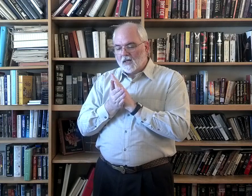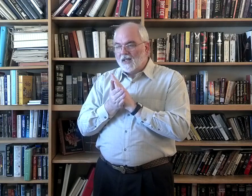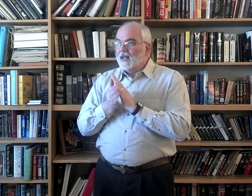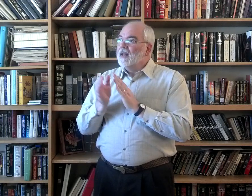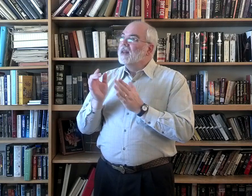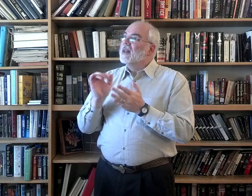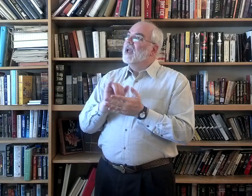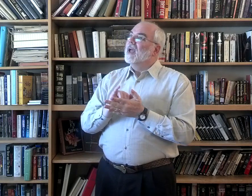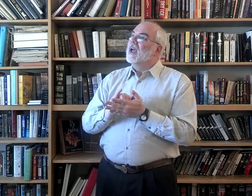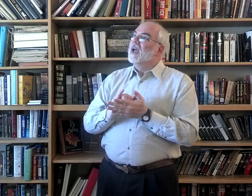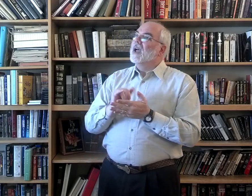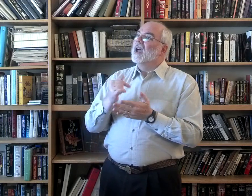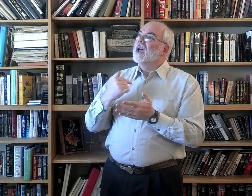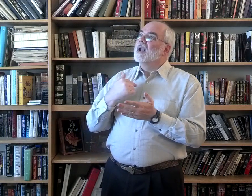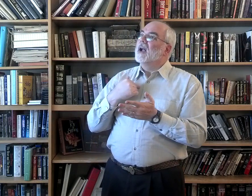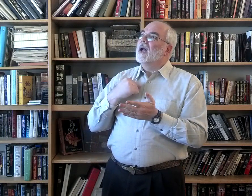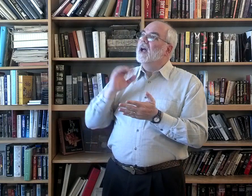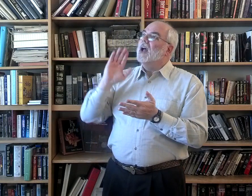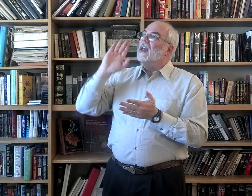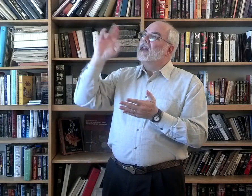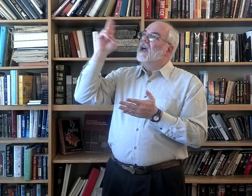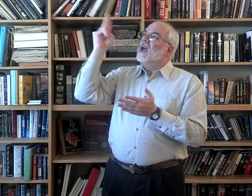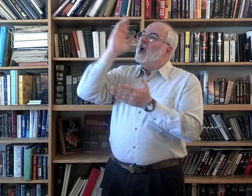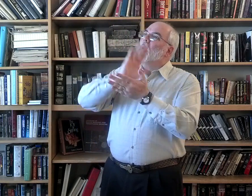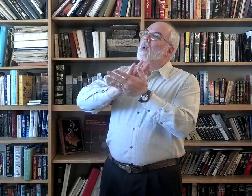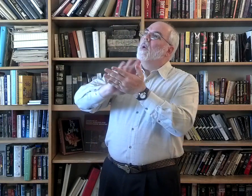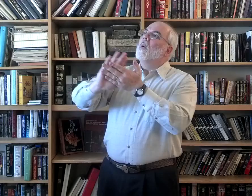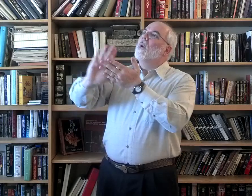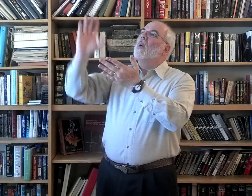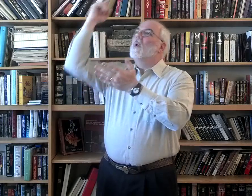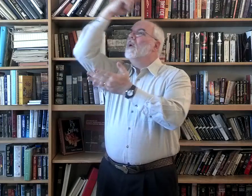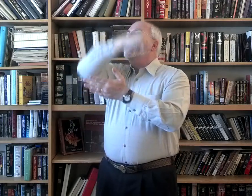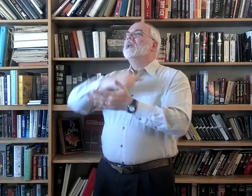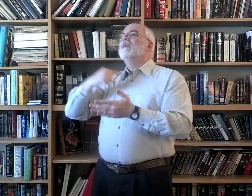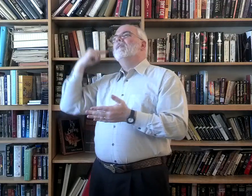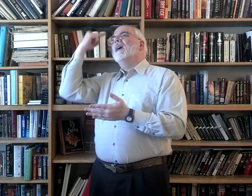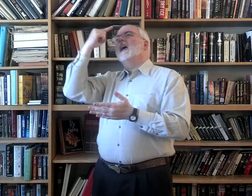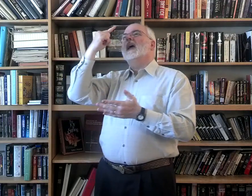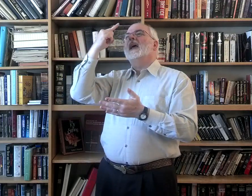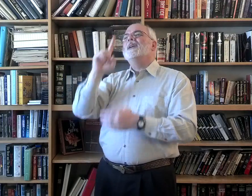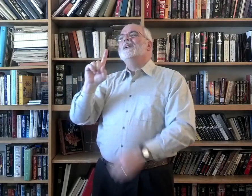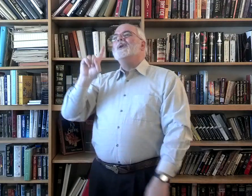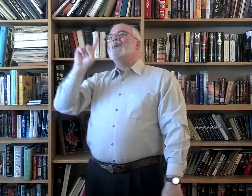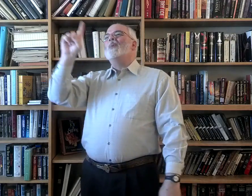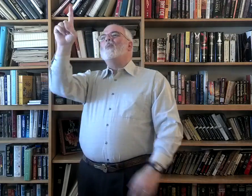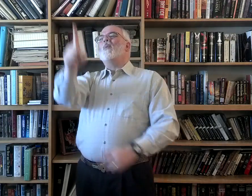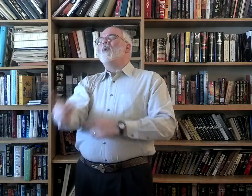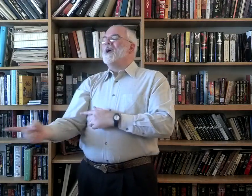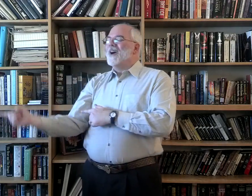That I Thy holy face one